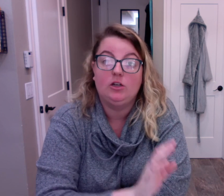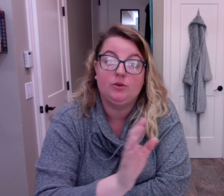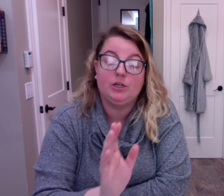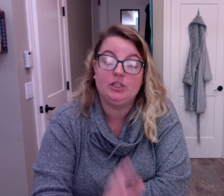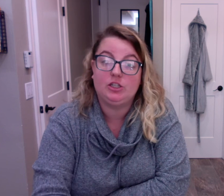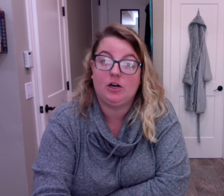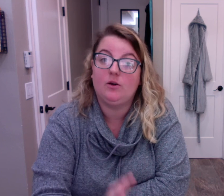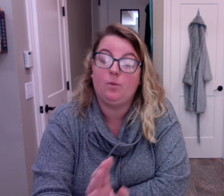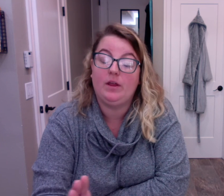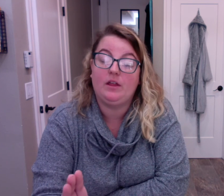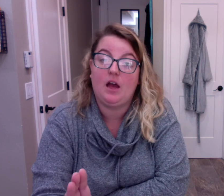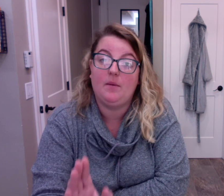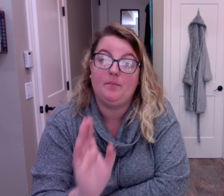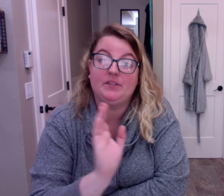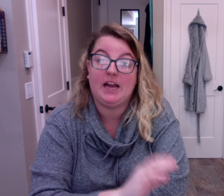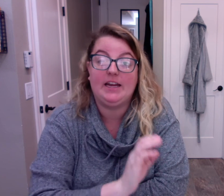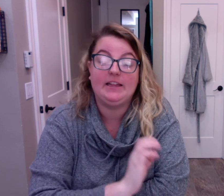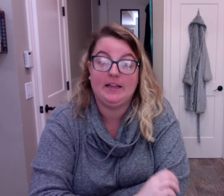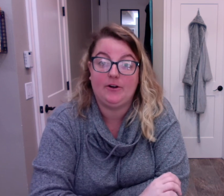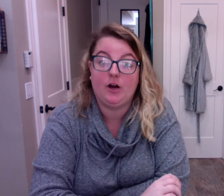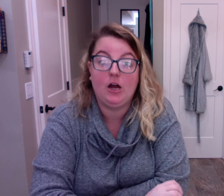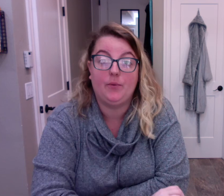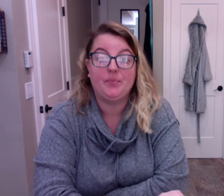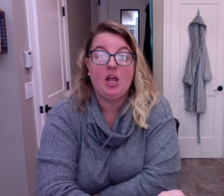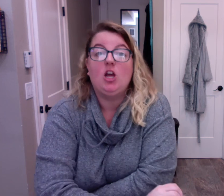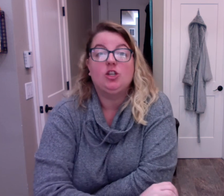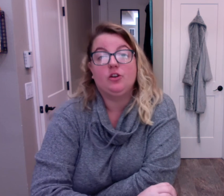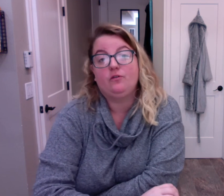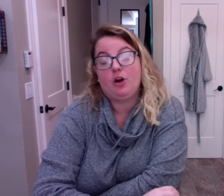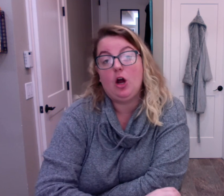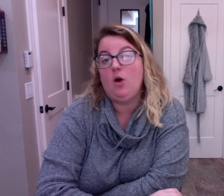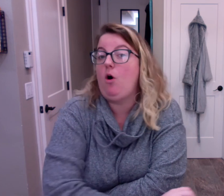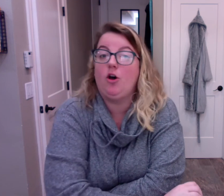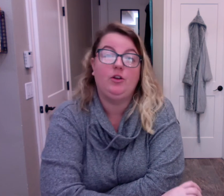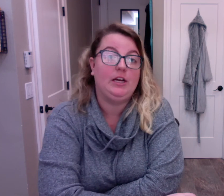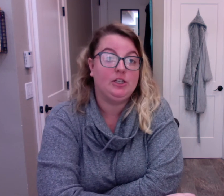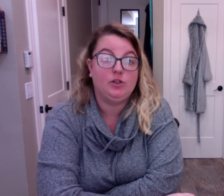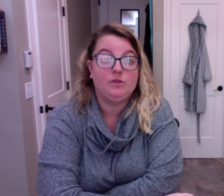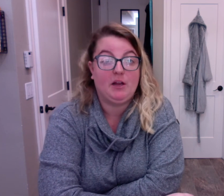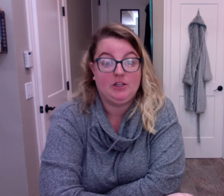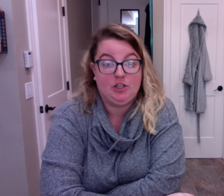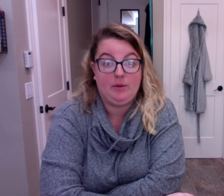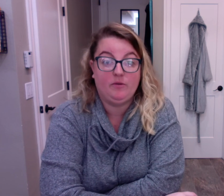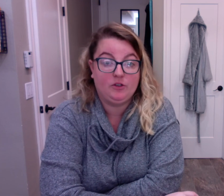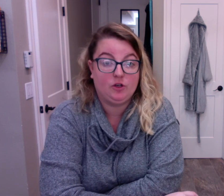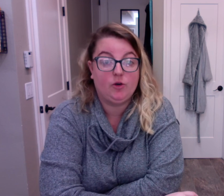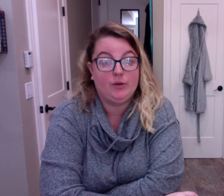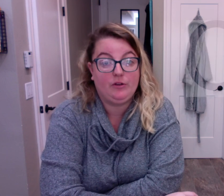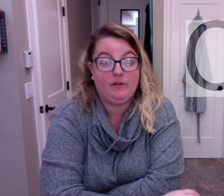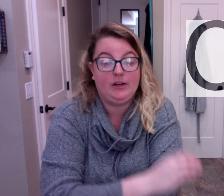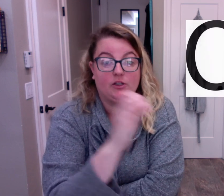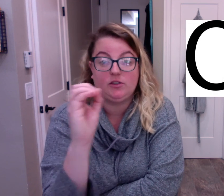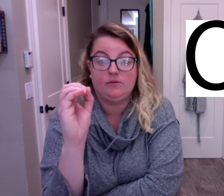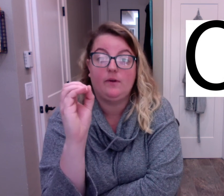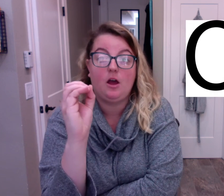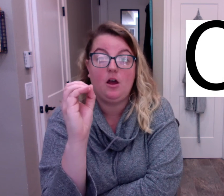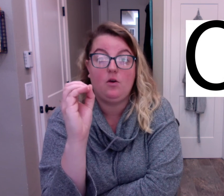So we're going to start with signing the letter O. So for O, all you need to do is make the shape of a circle with your fingers. O.